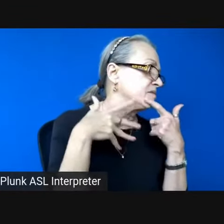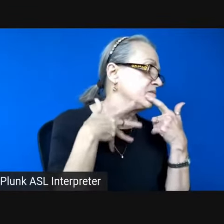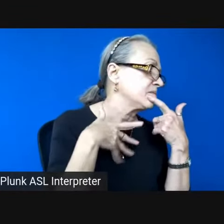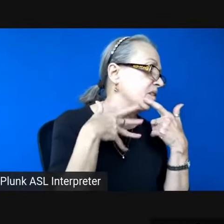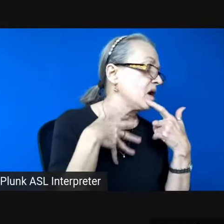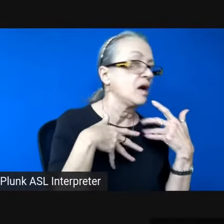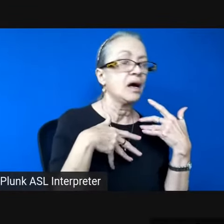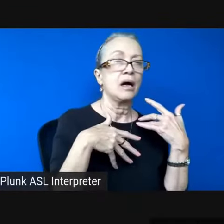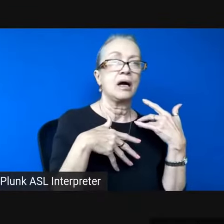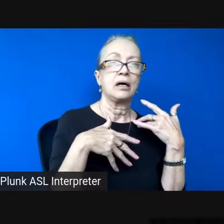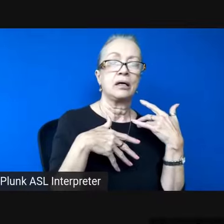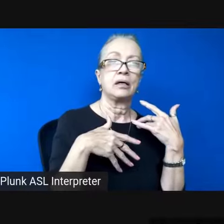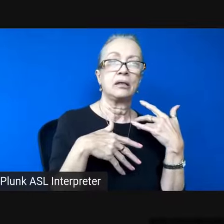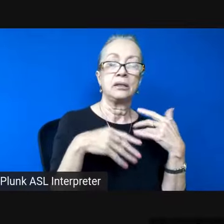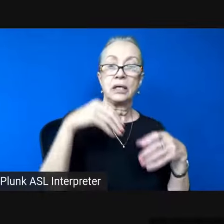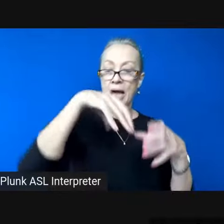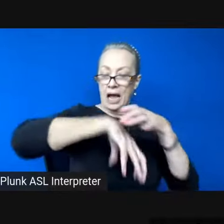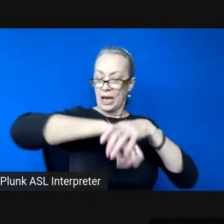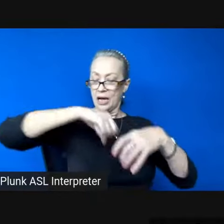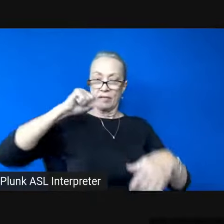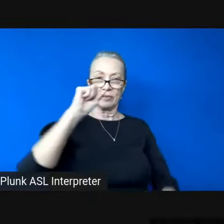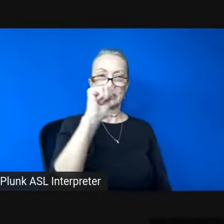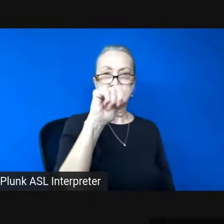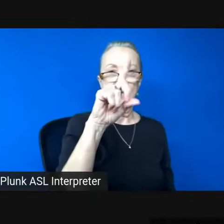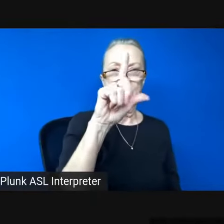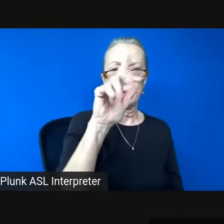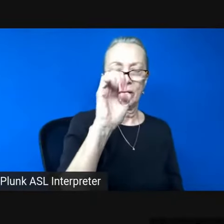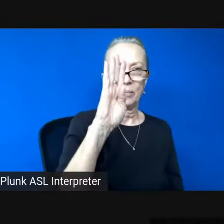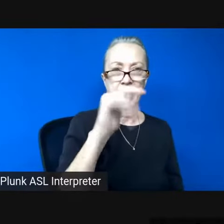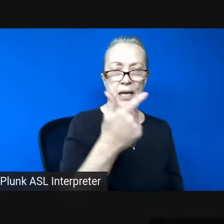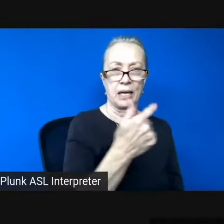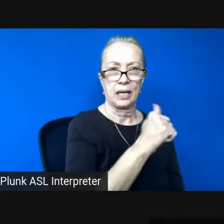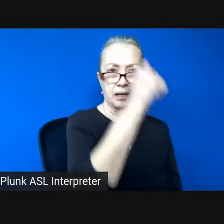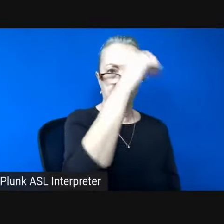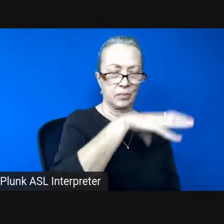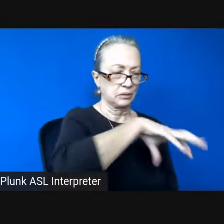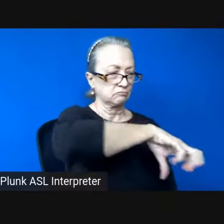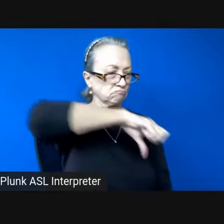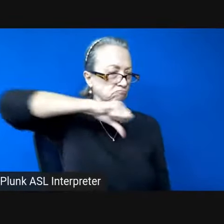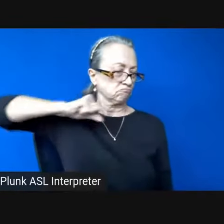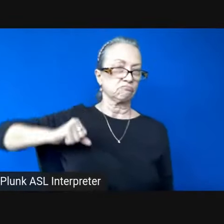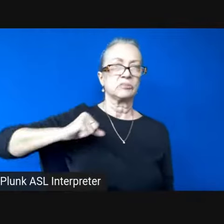out of a saddle bag a teen pulls a severed goat's head